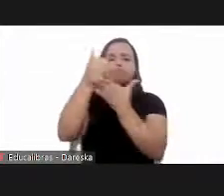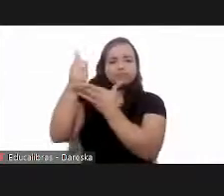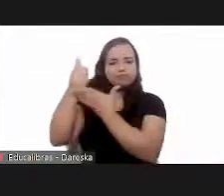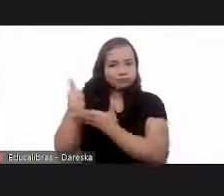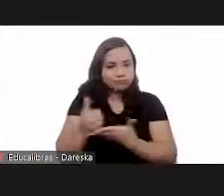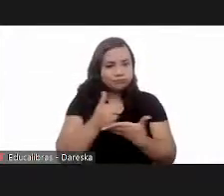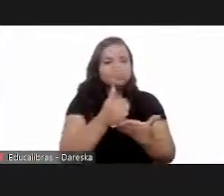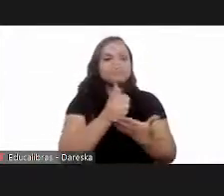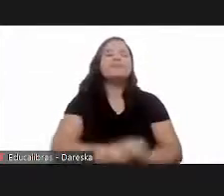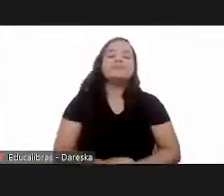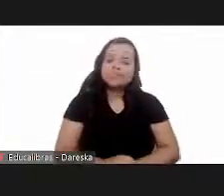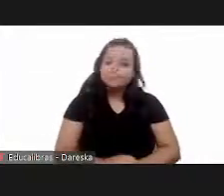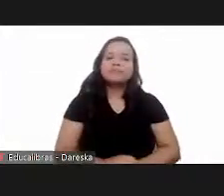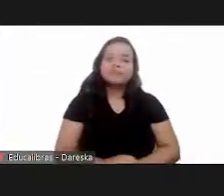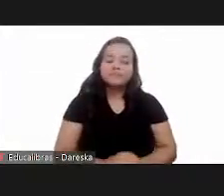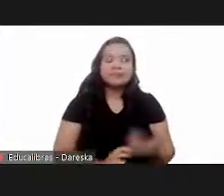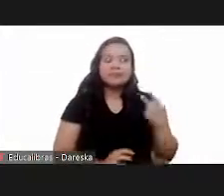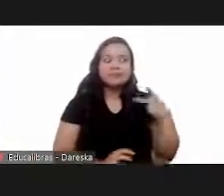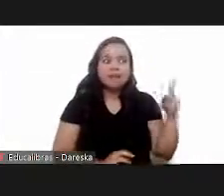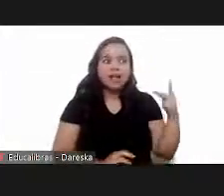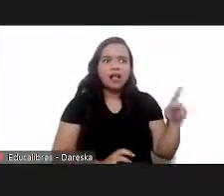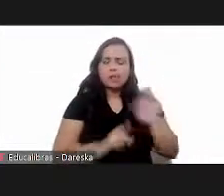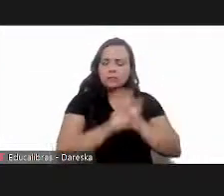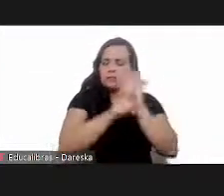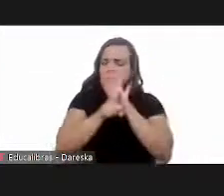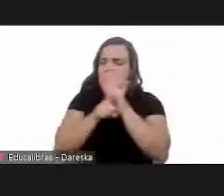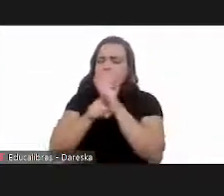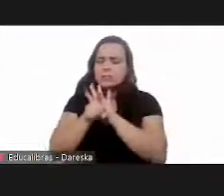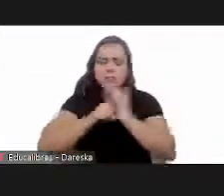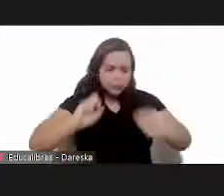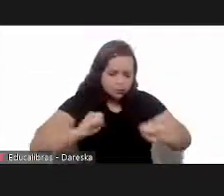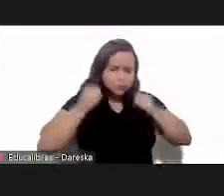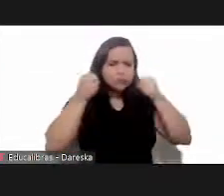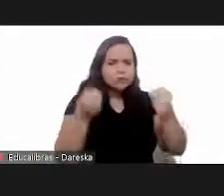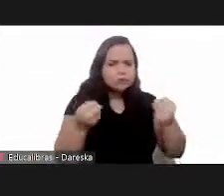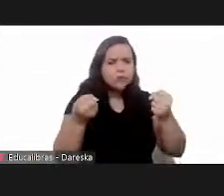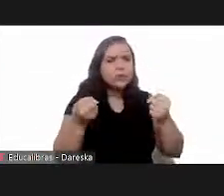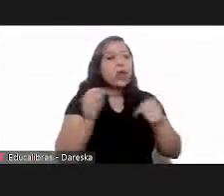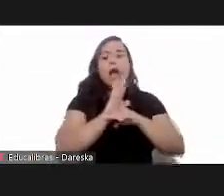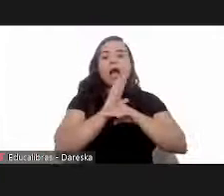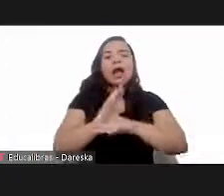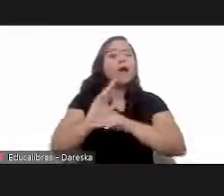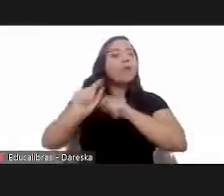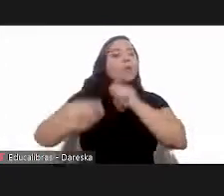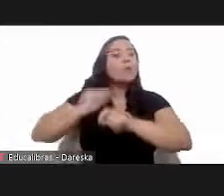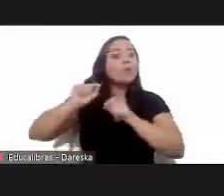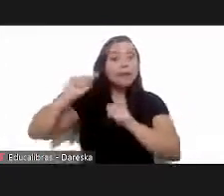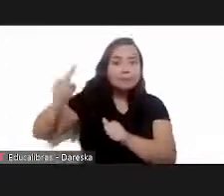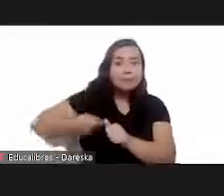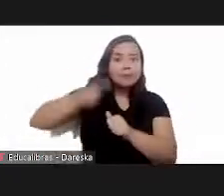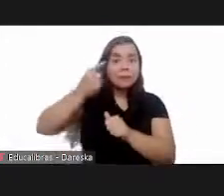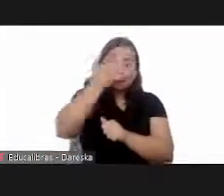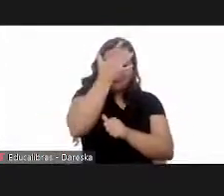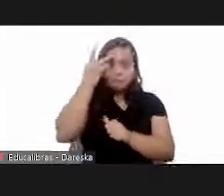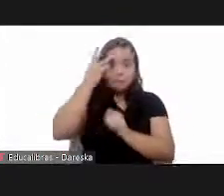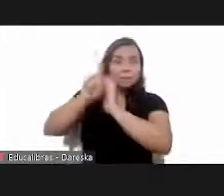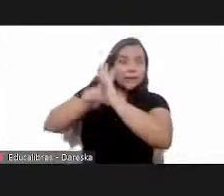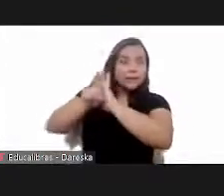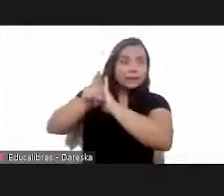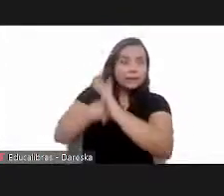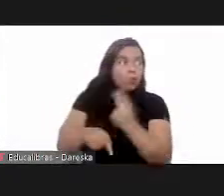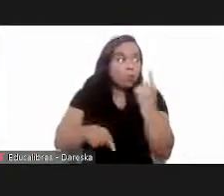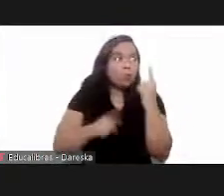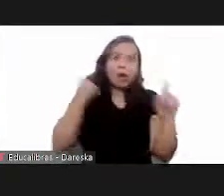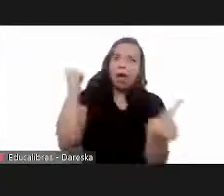and translating them to patient care. And his research spirit meant for the first time a single